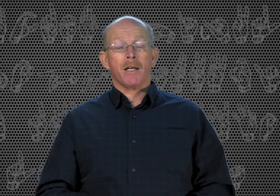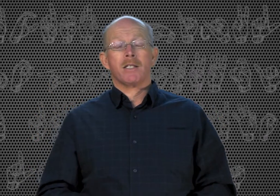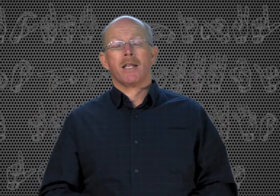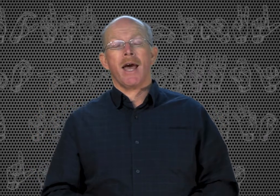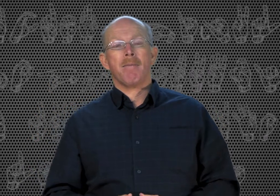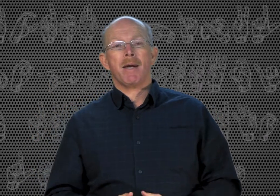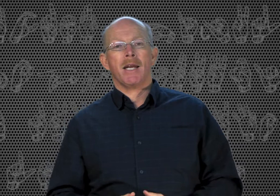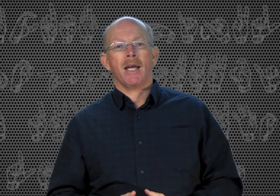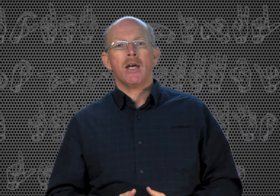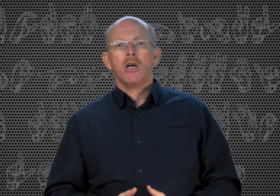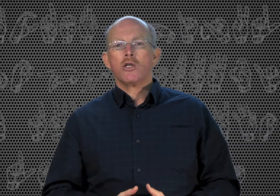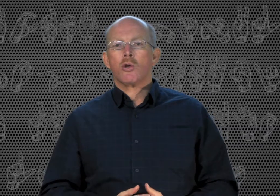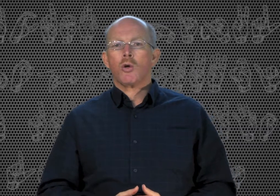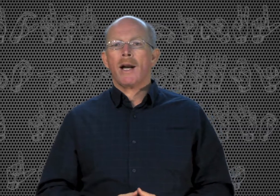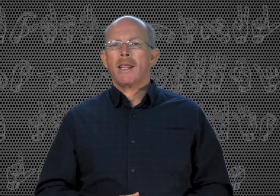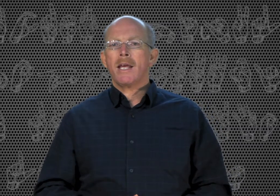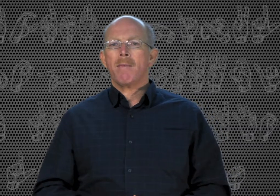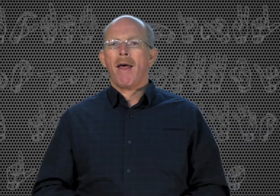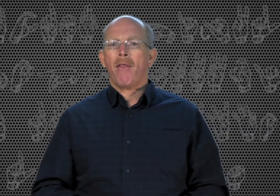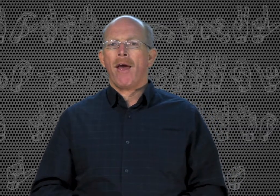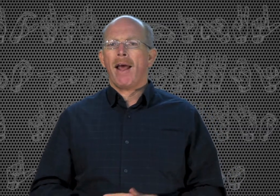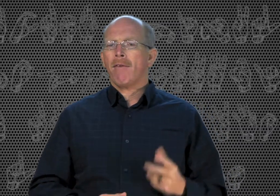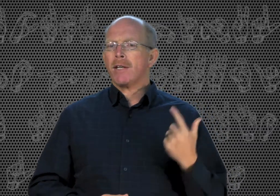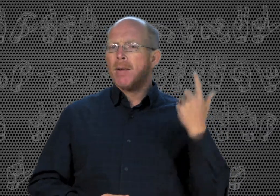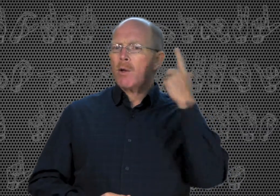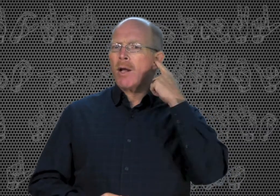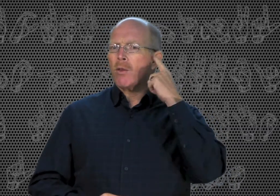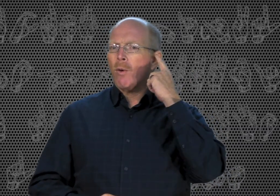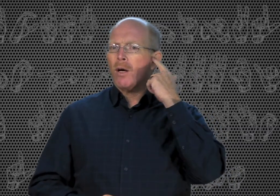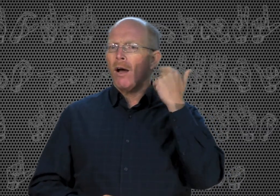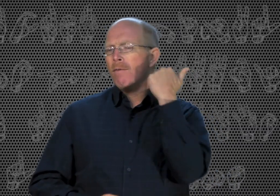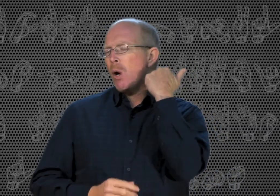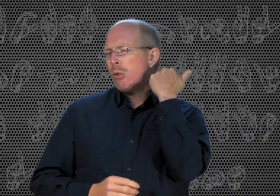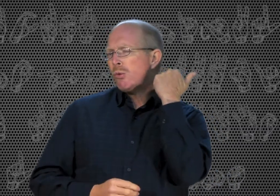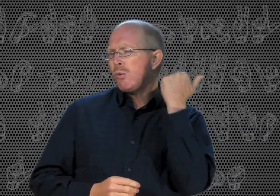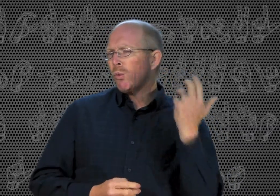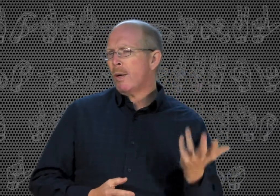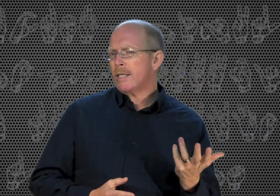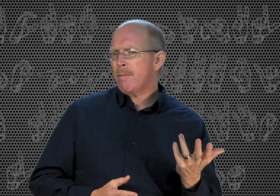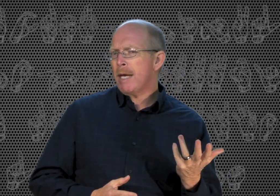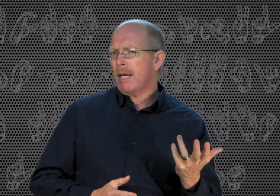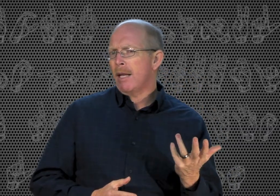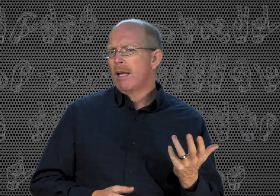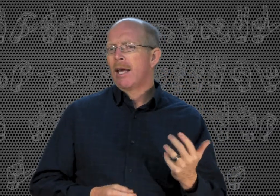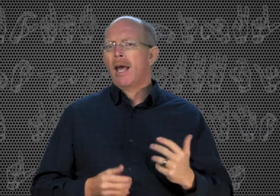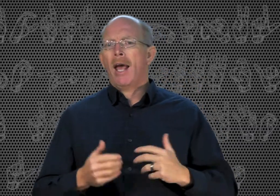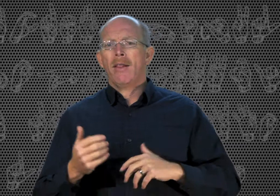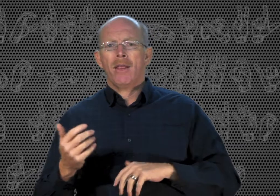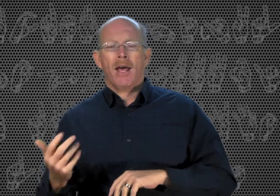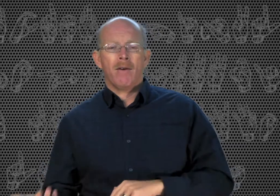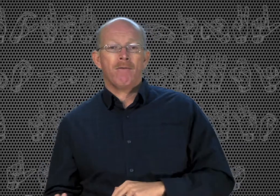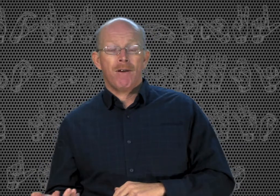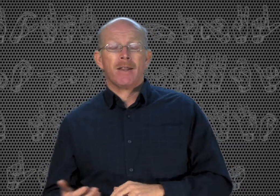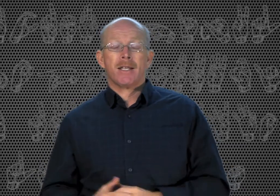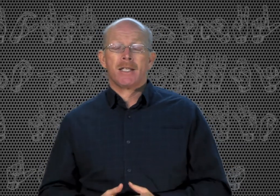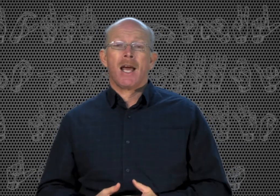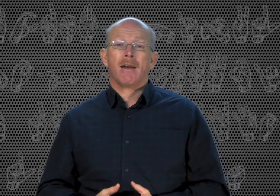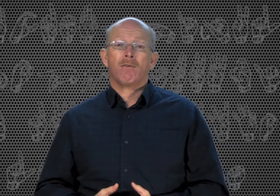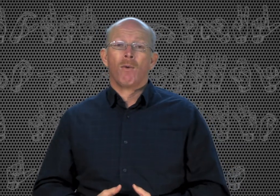to that meaning. So try to think about that every time you hear the word of. What does it mean? And then fit the sign for